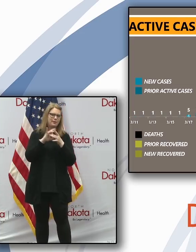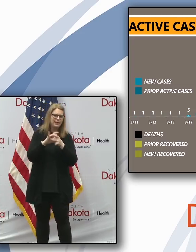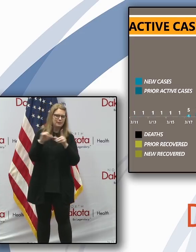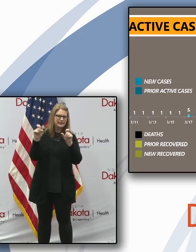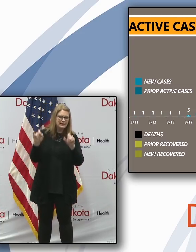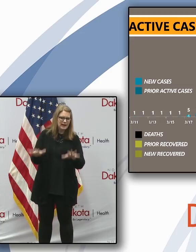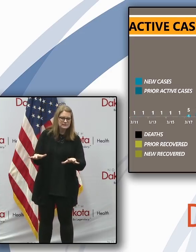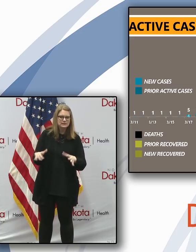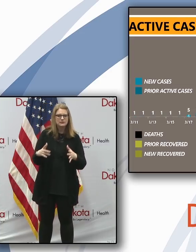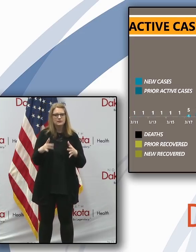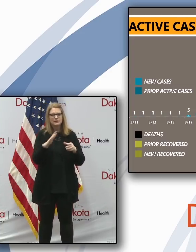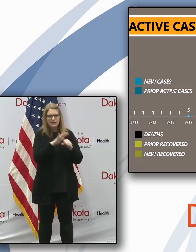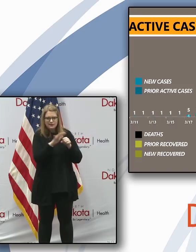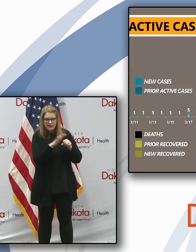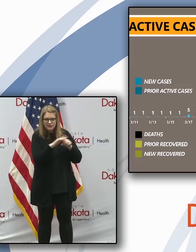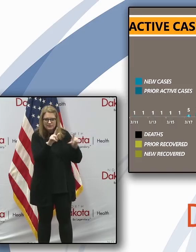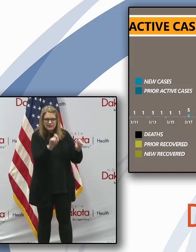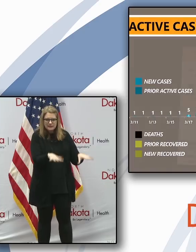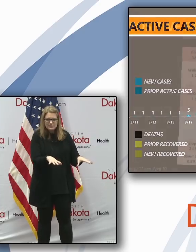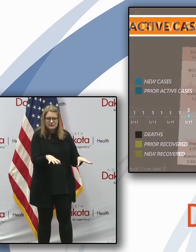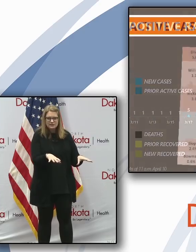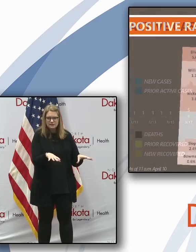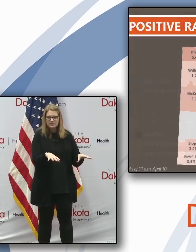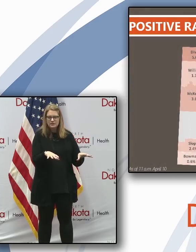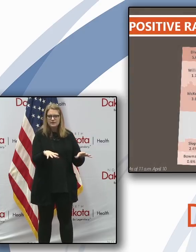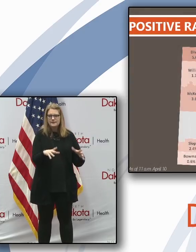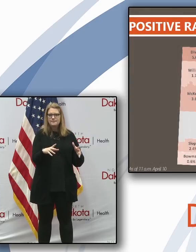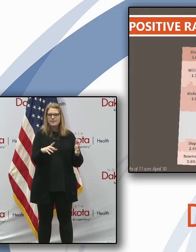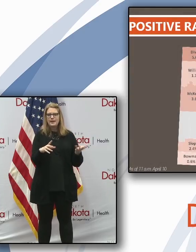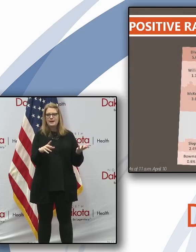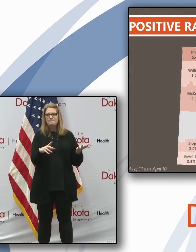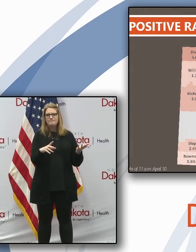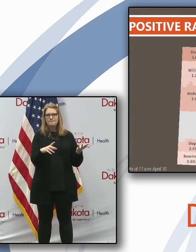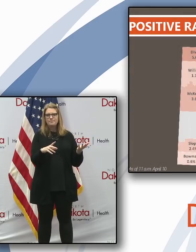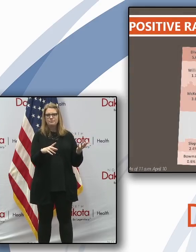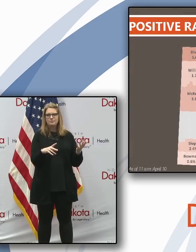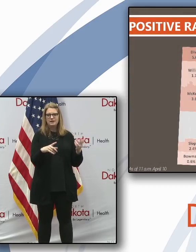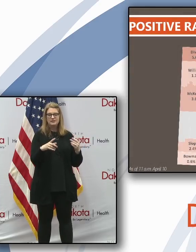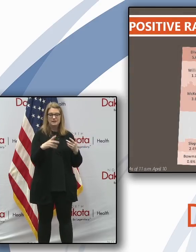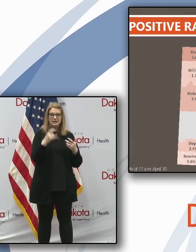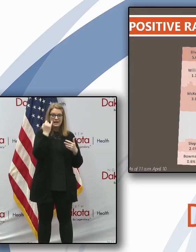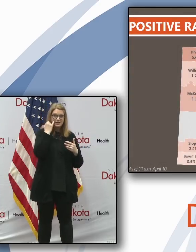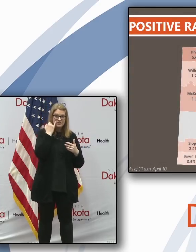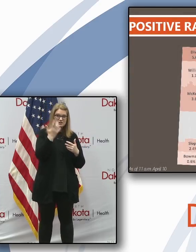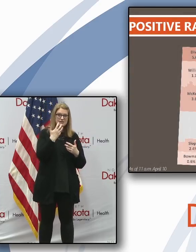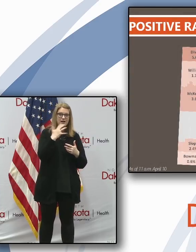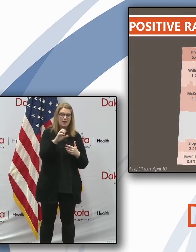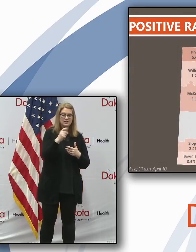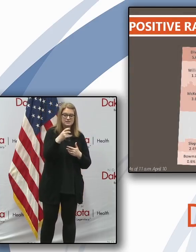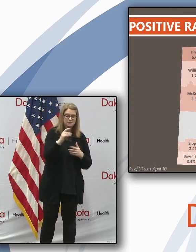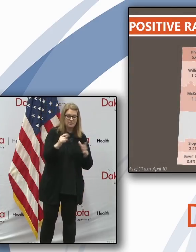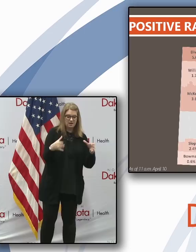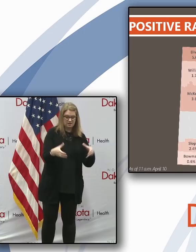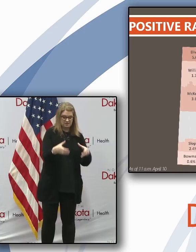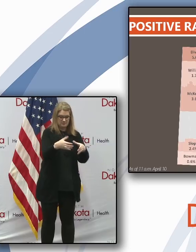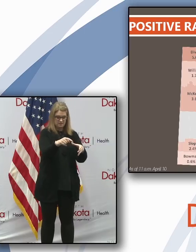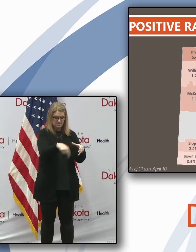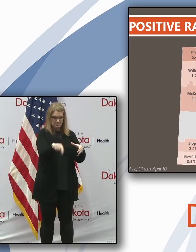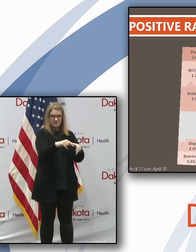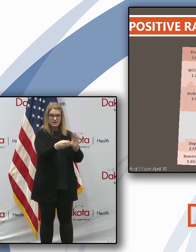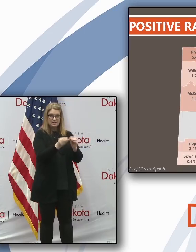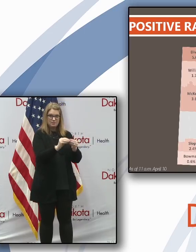are we doing enough? And again, the key measure of where we have hotspots or not is the number of positive cases